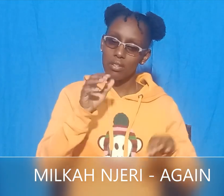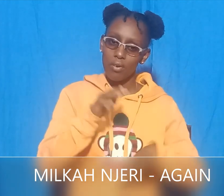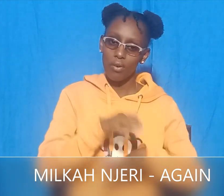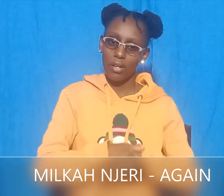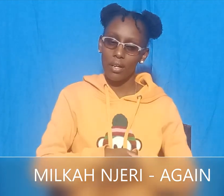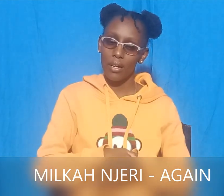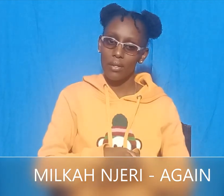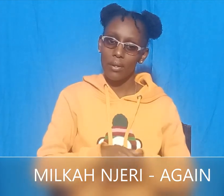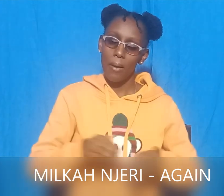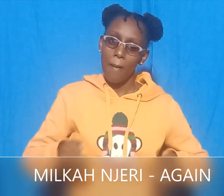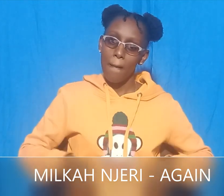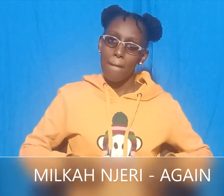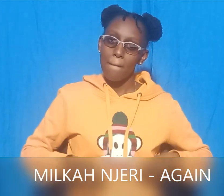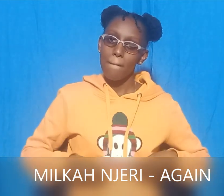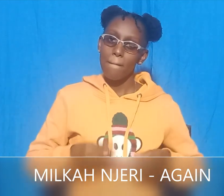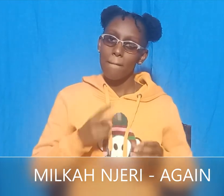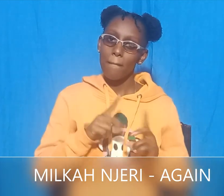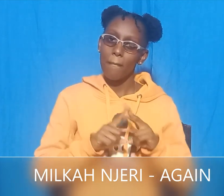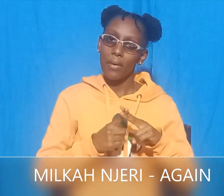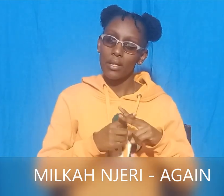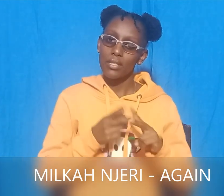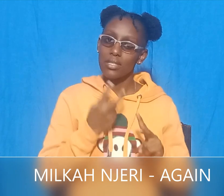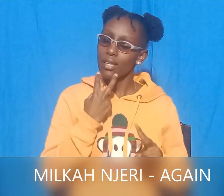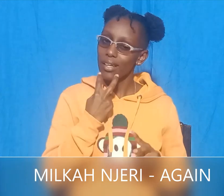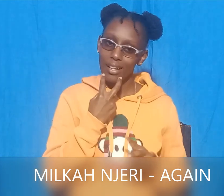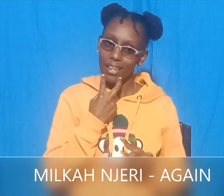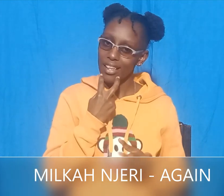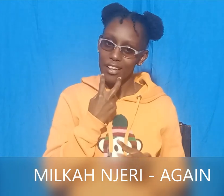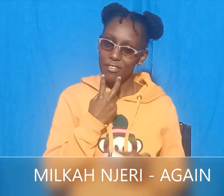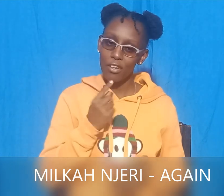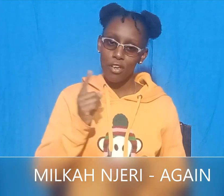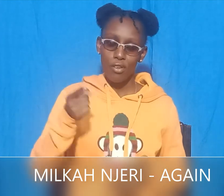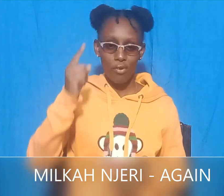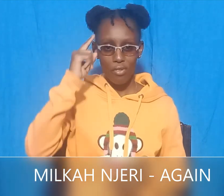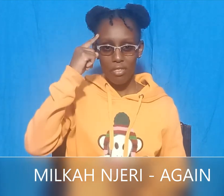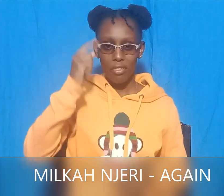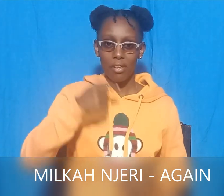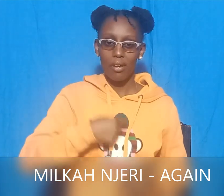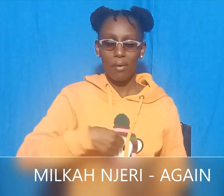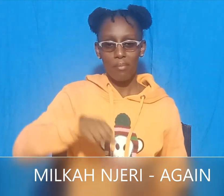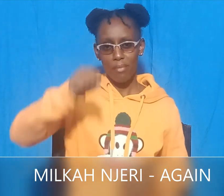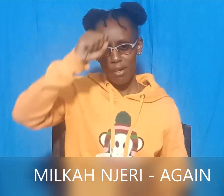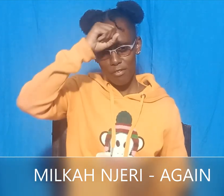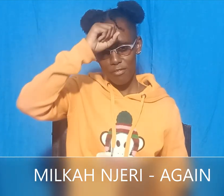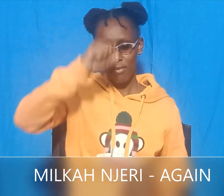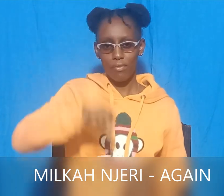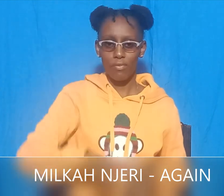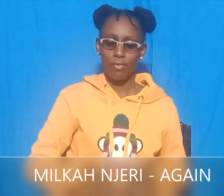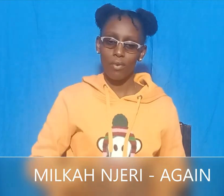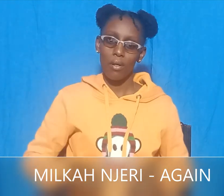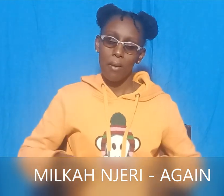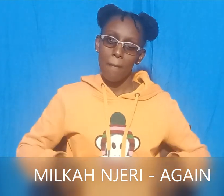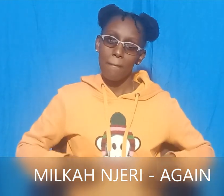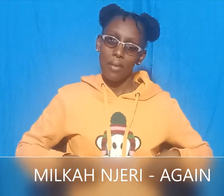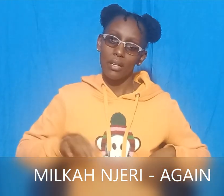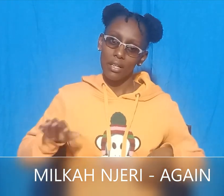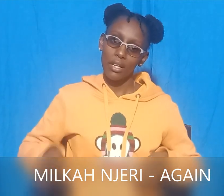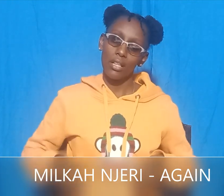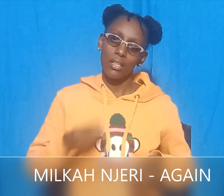the monkey began to laugh. Do you think I am a fool? Asked the little monkey. Do you